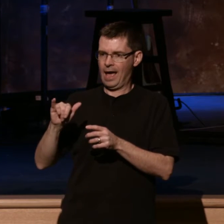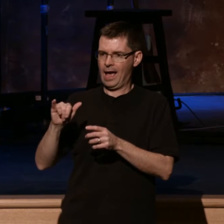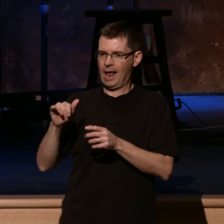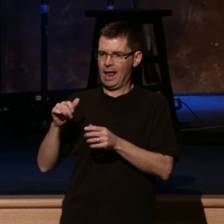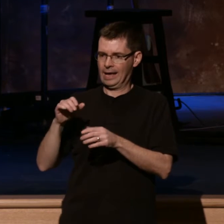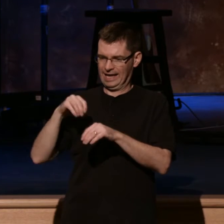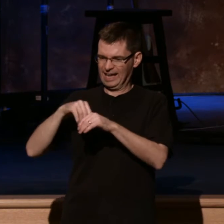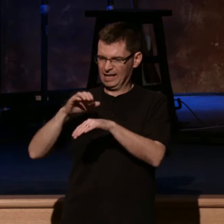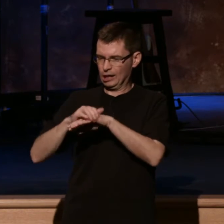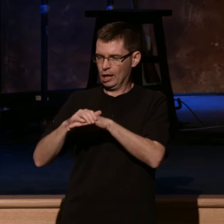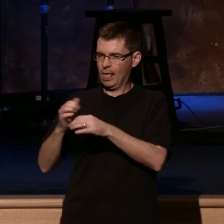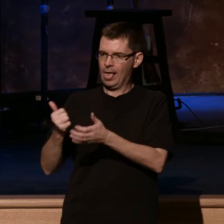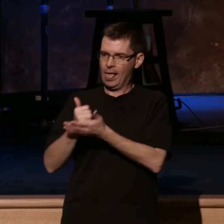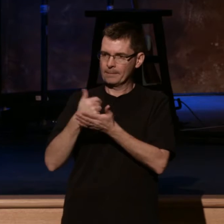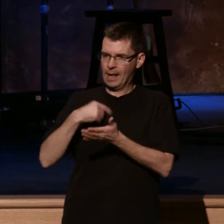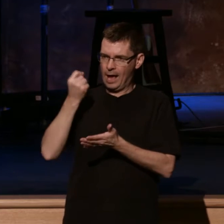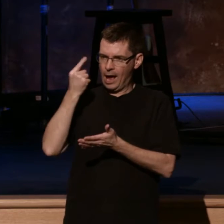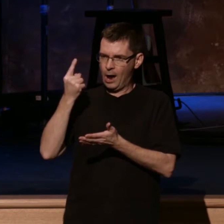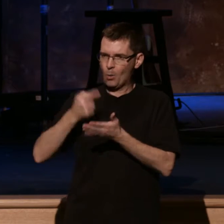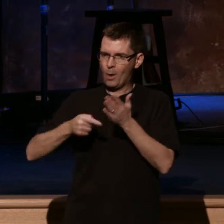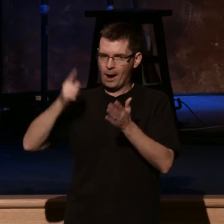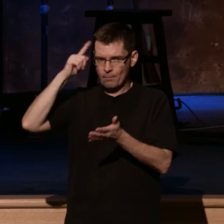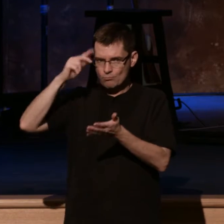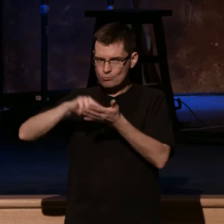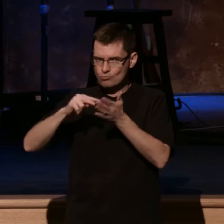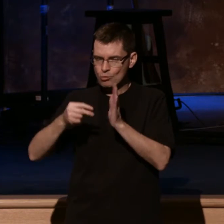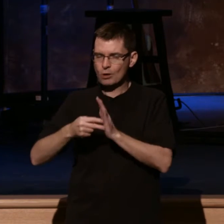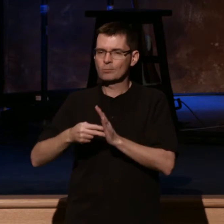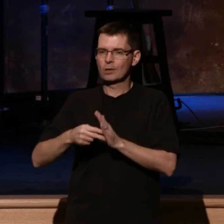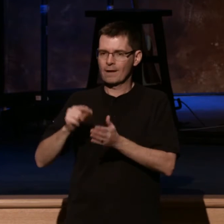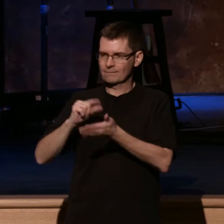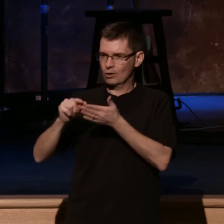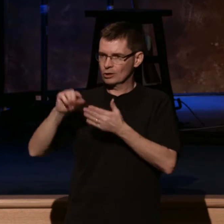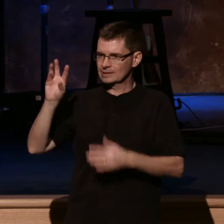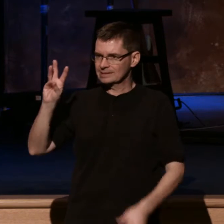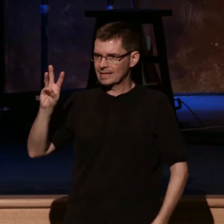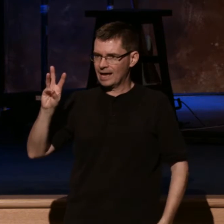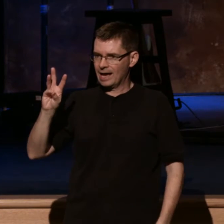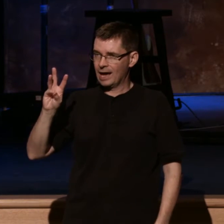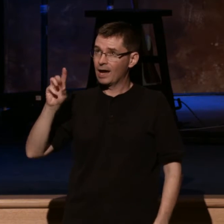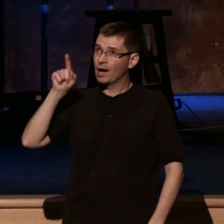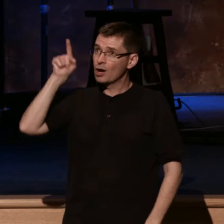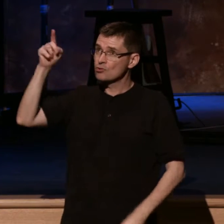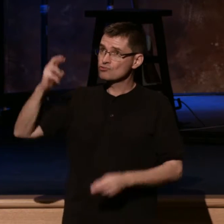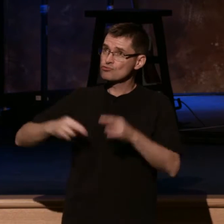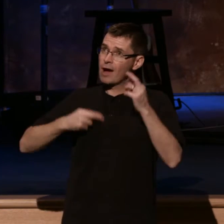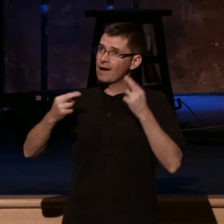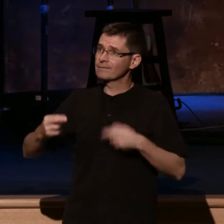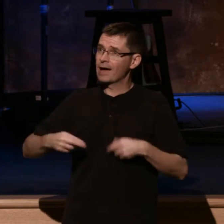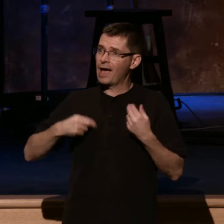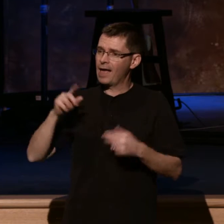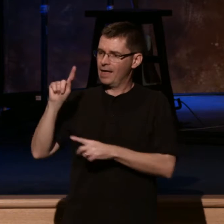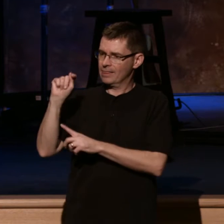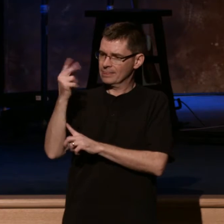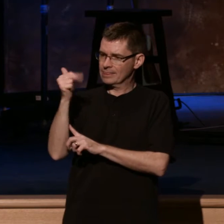want you to see it. First of all, in verse 6. Will you not revive us again? What? That your people